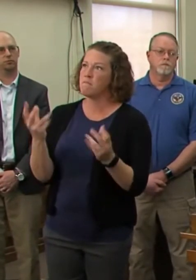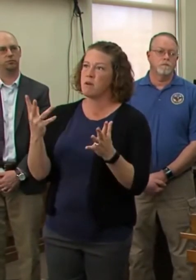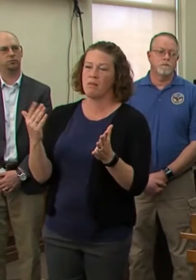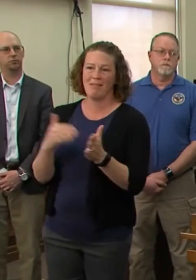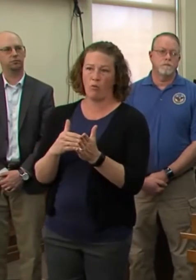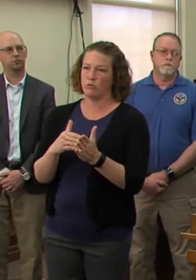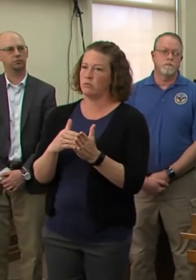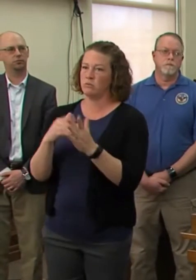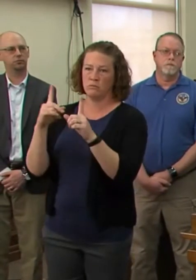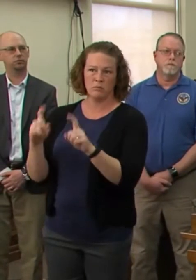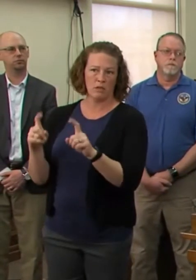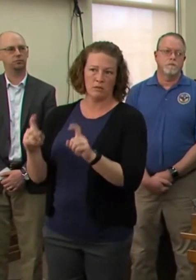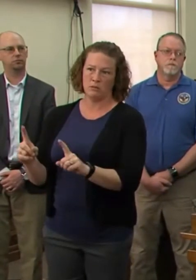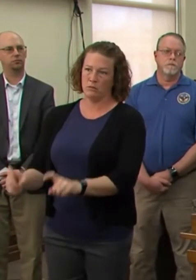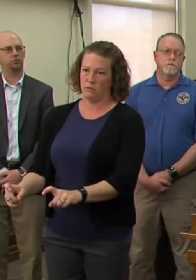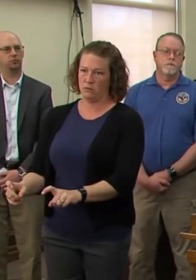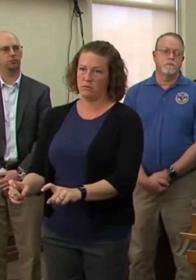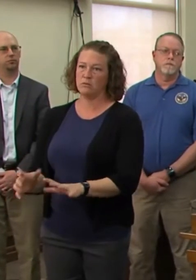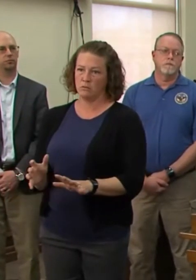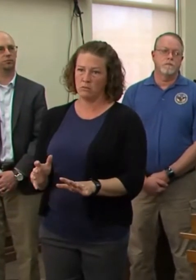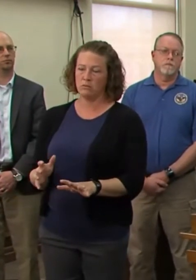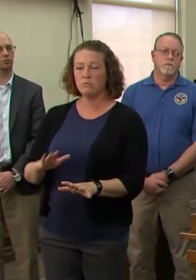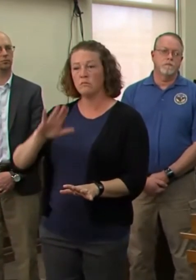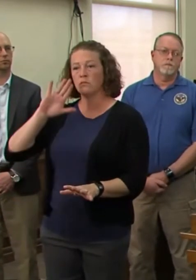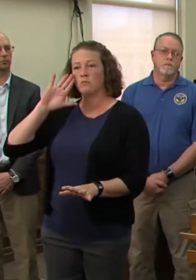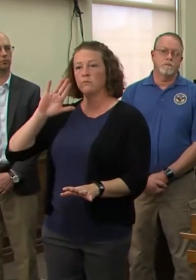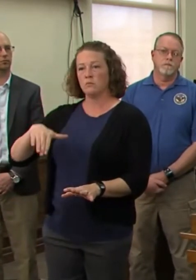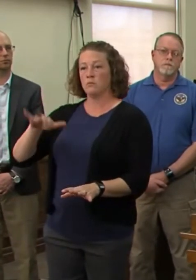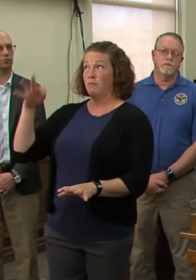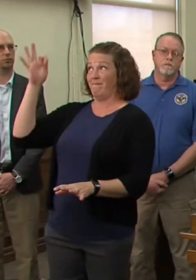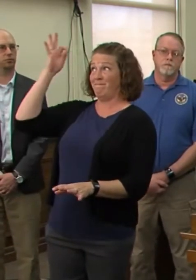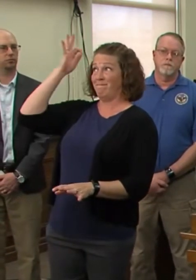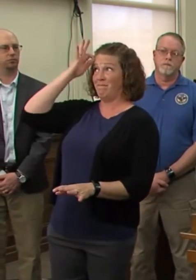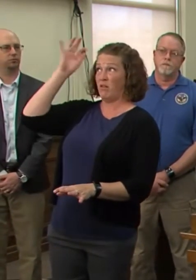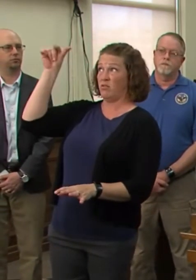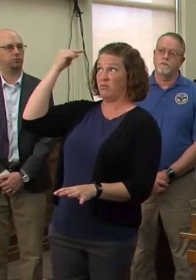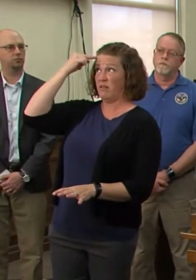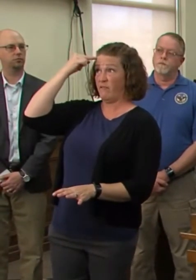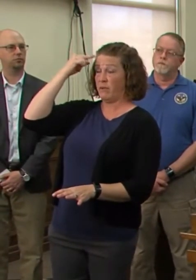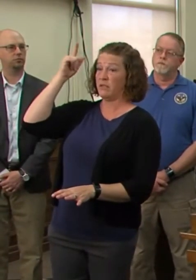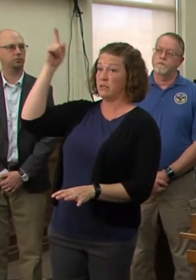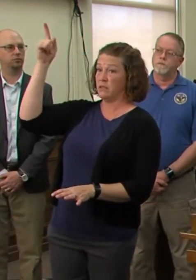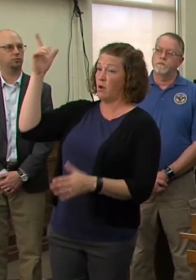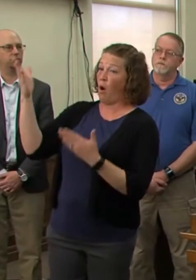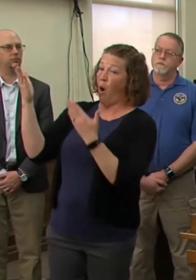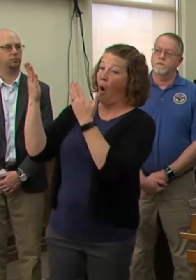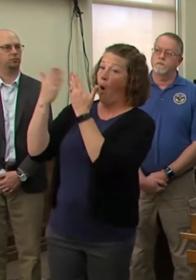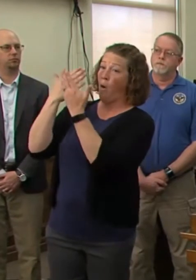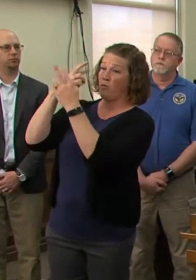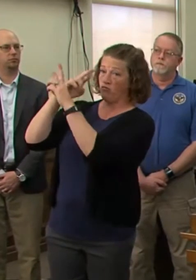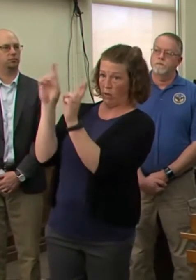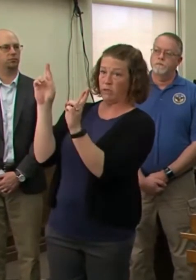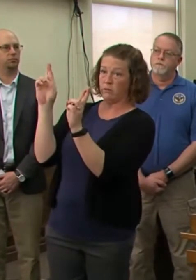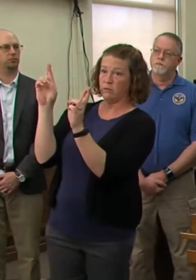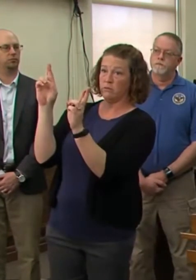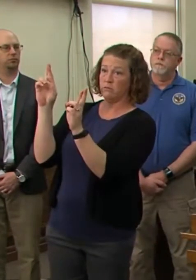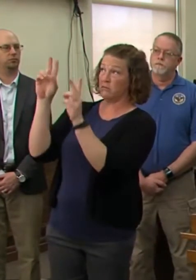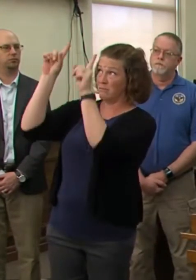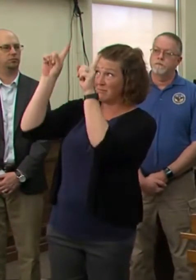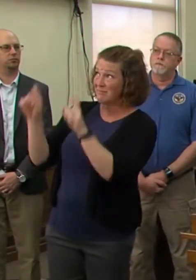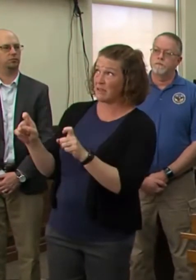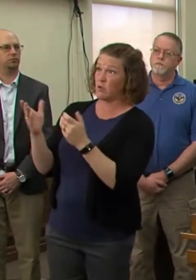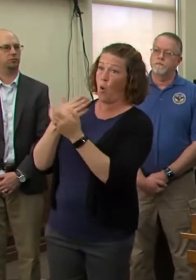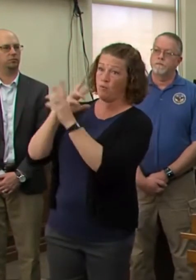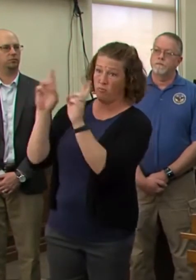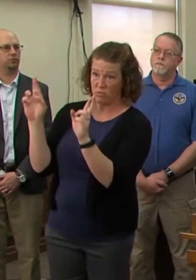believe the federal government, which has been trying very hard for a long time to expand testing is almost there. Um, they keep telling me that I believe that